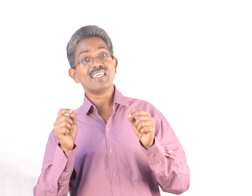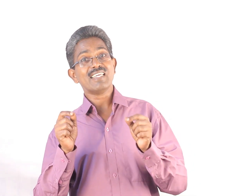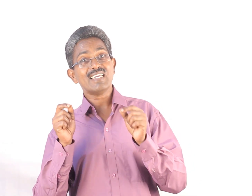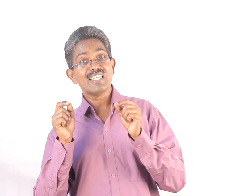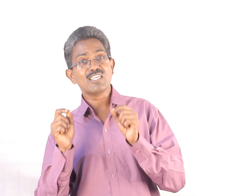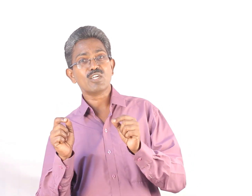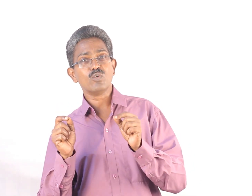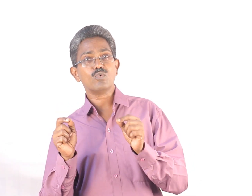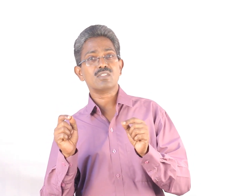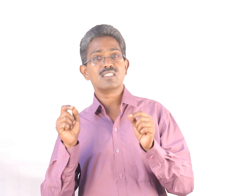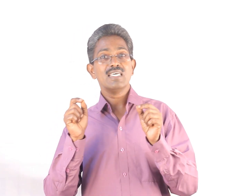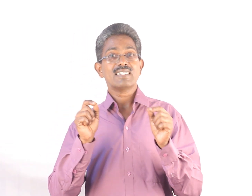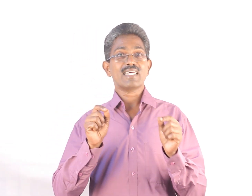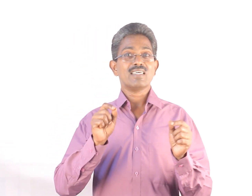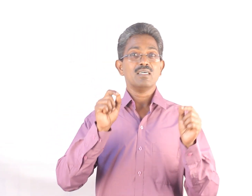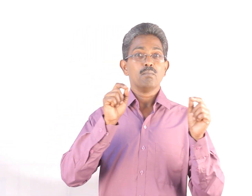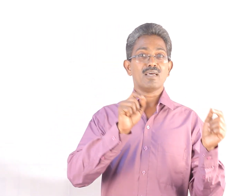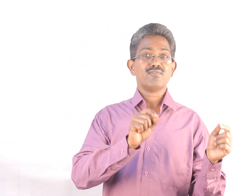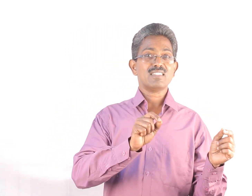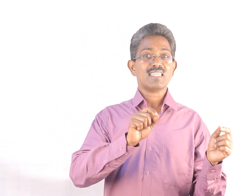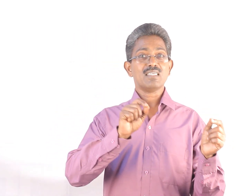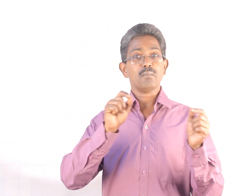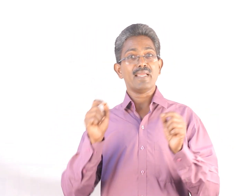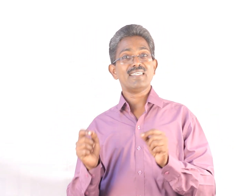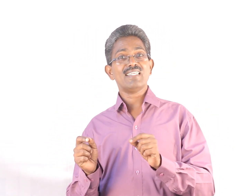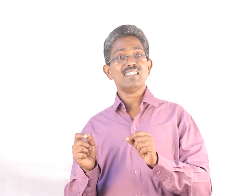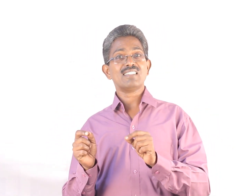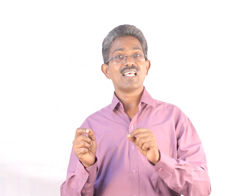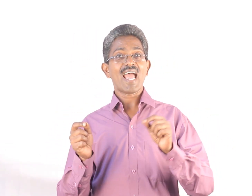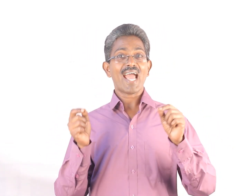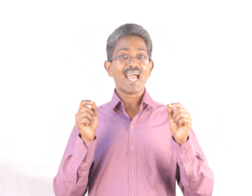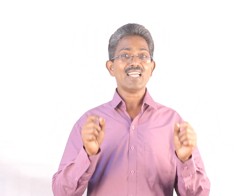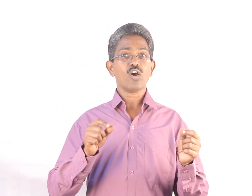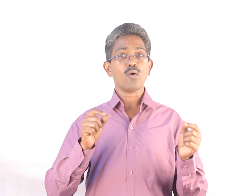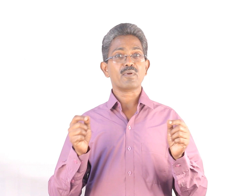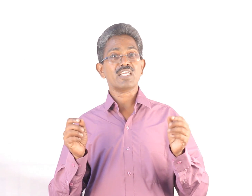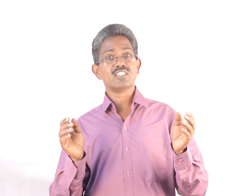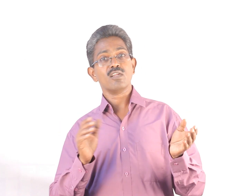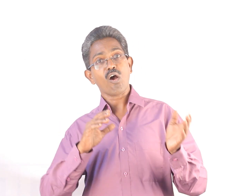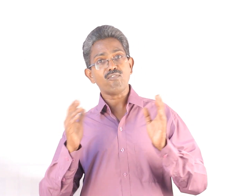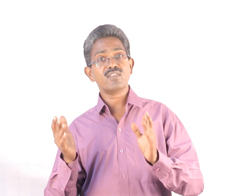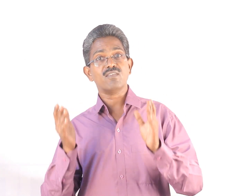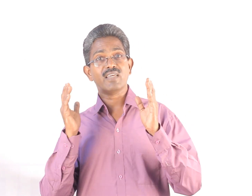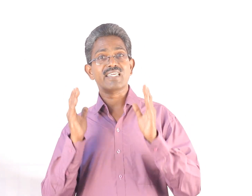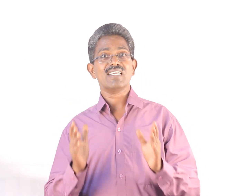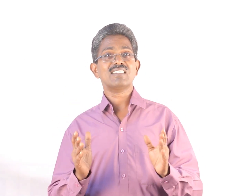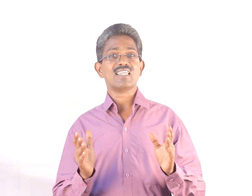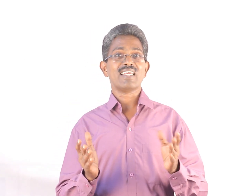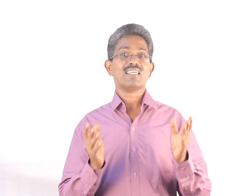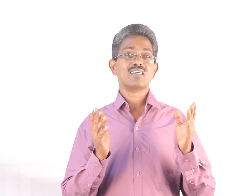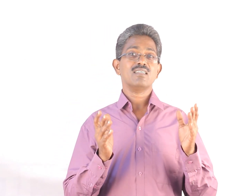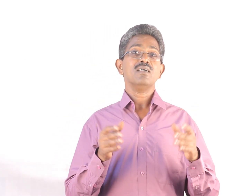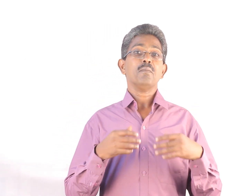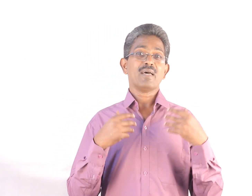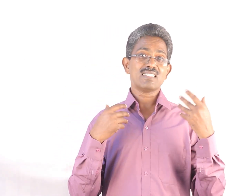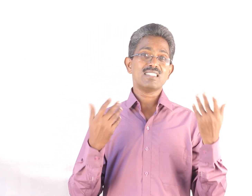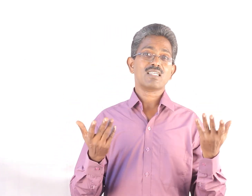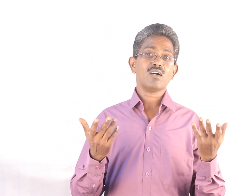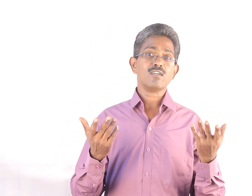includes the manufacturing, maintenance and operation of the vehicles like passenger car,